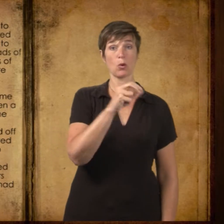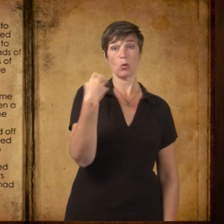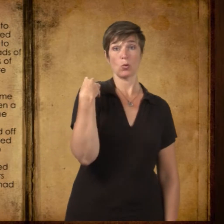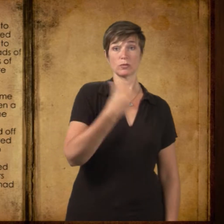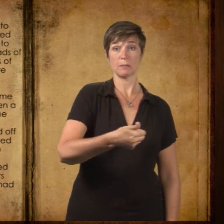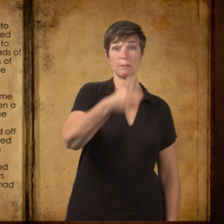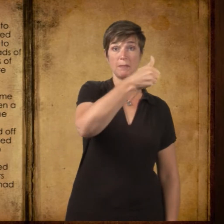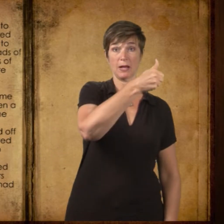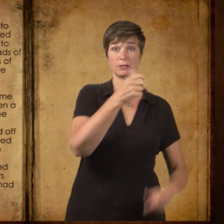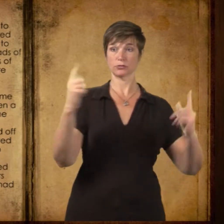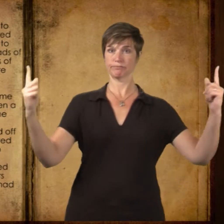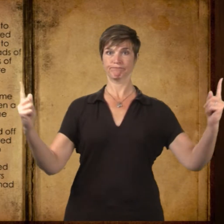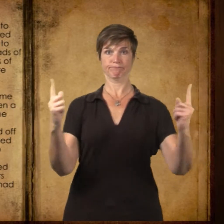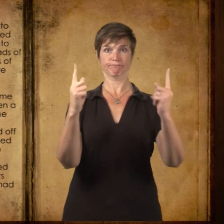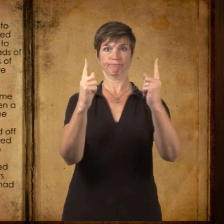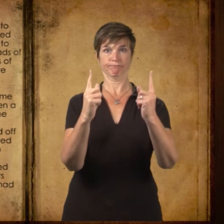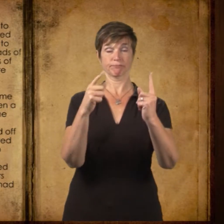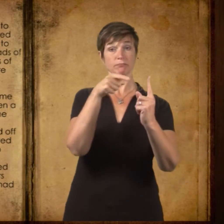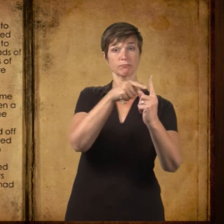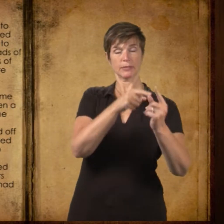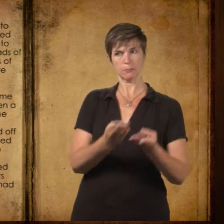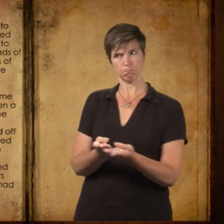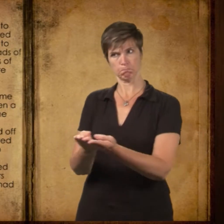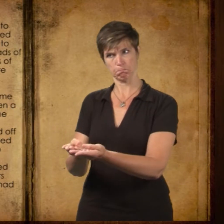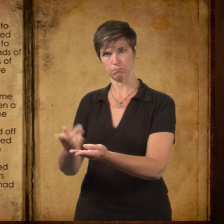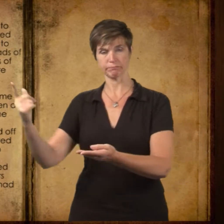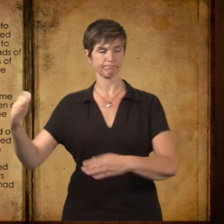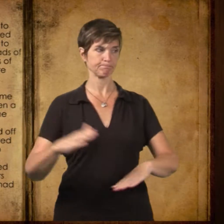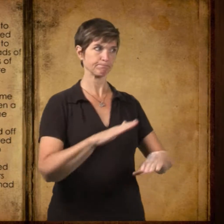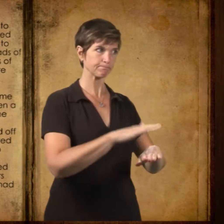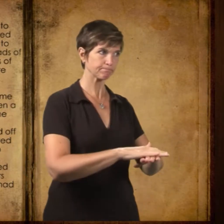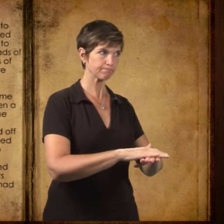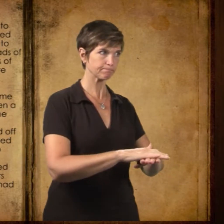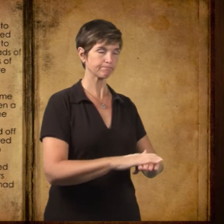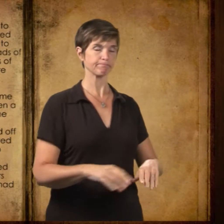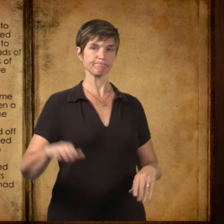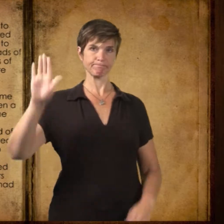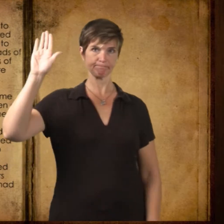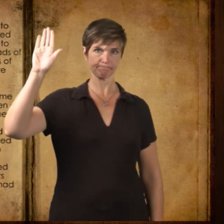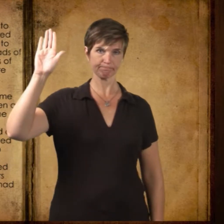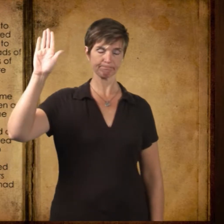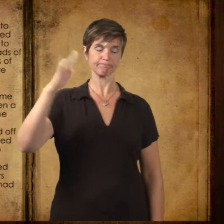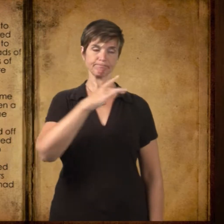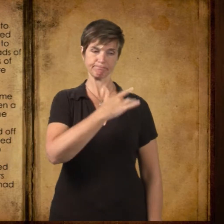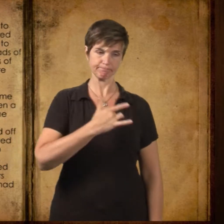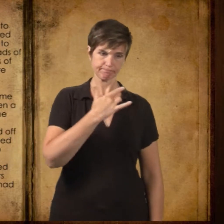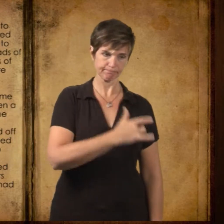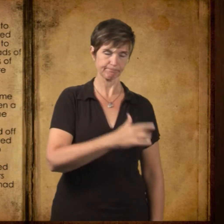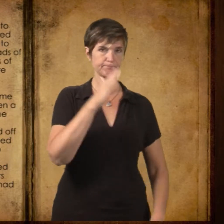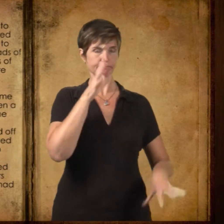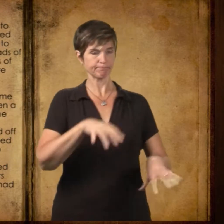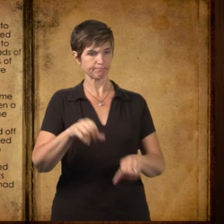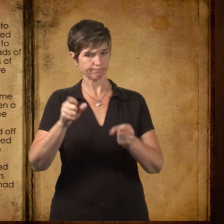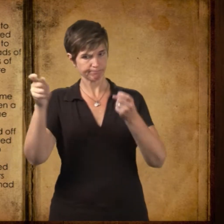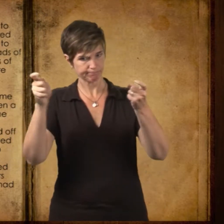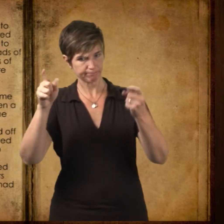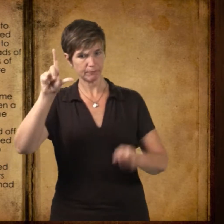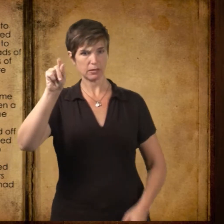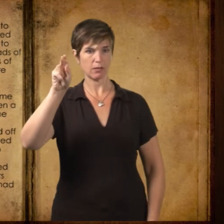there was the proper swearing-in of Mr. Summers by the postmaster as the official of the lottery.